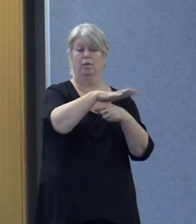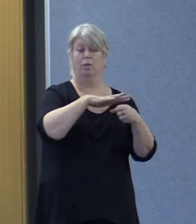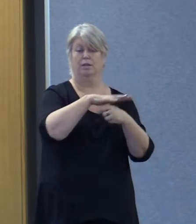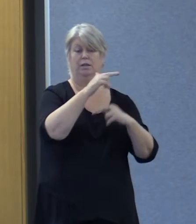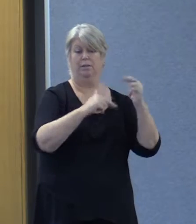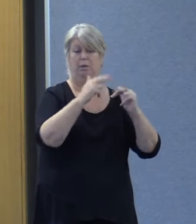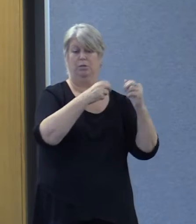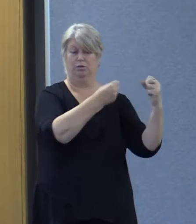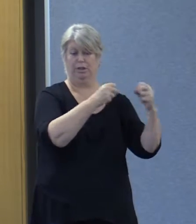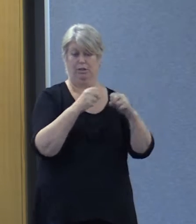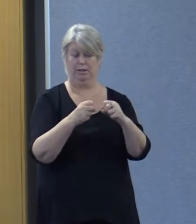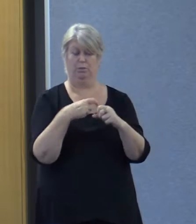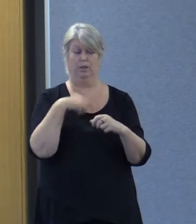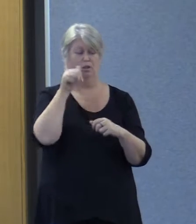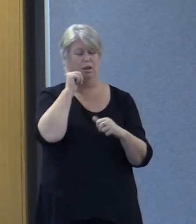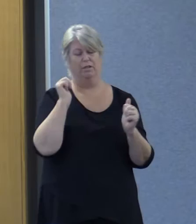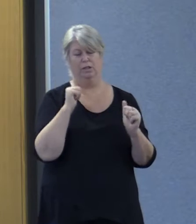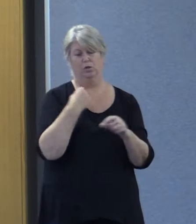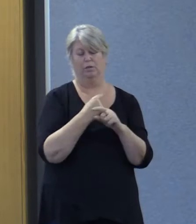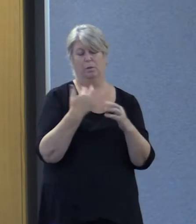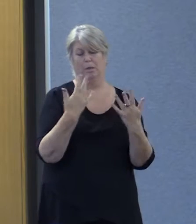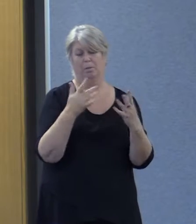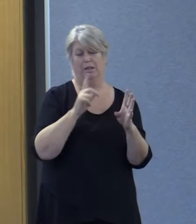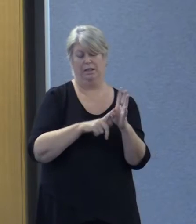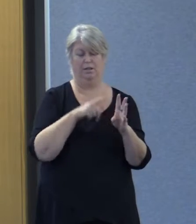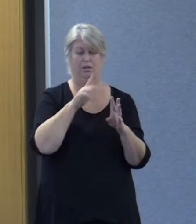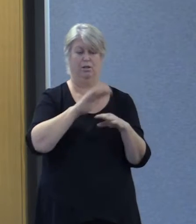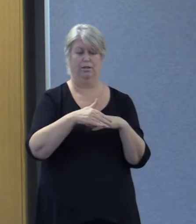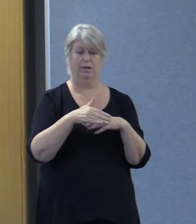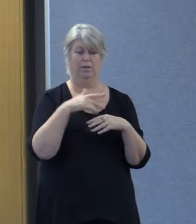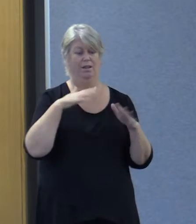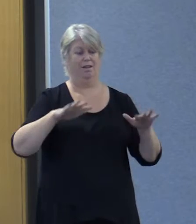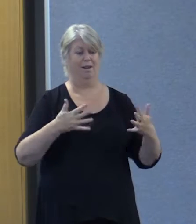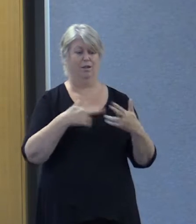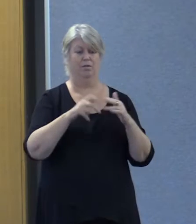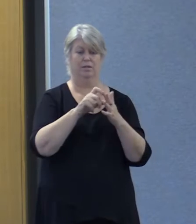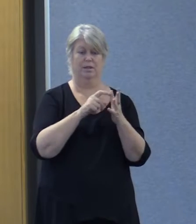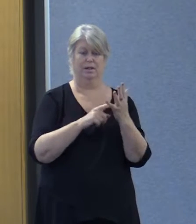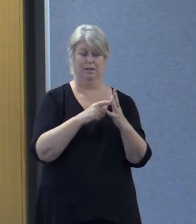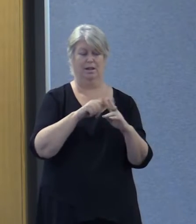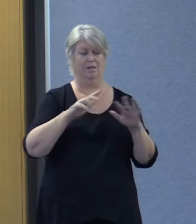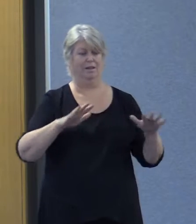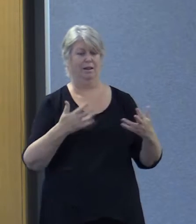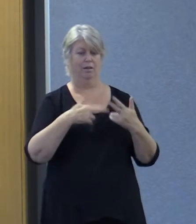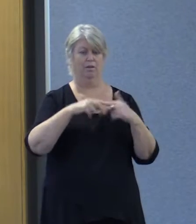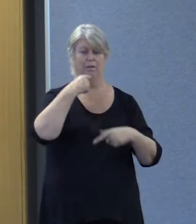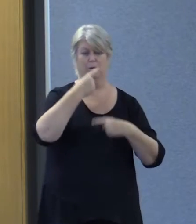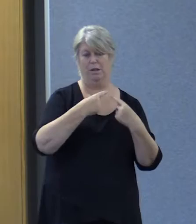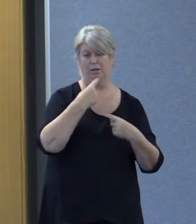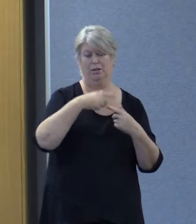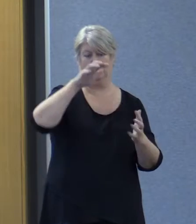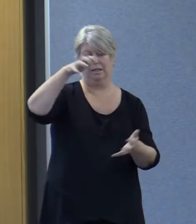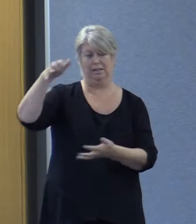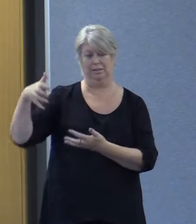strategies. We all know and we've been talking for many years about the lack of data and the lack of data and that is